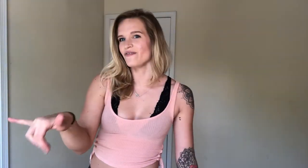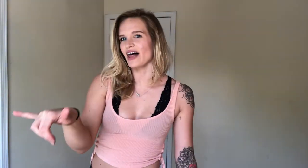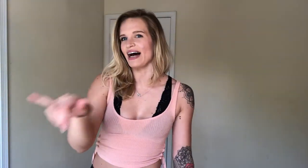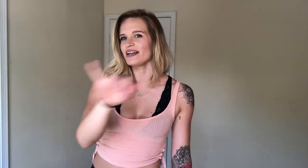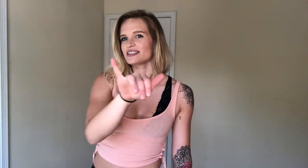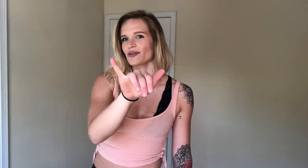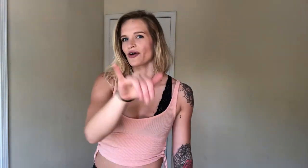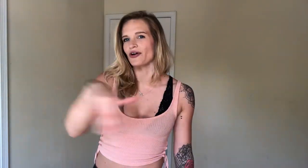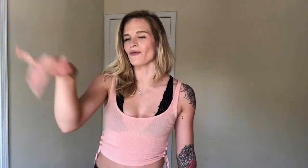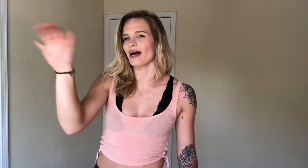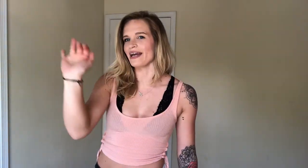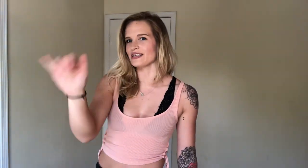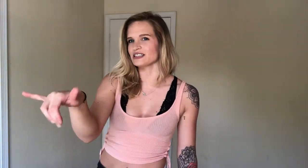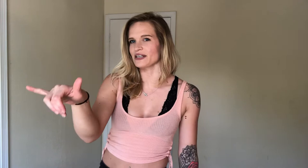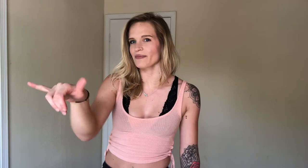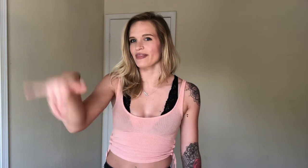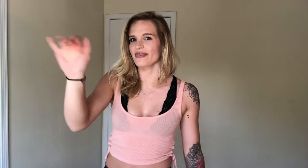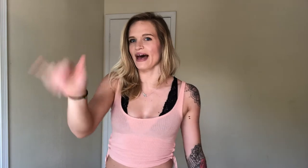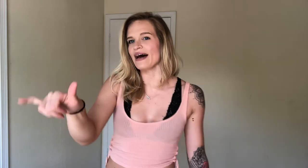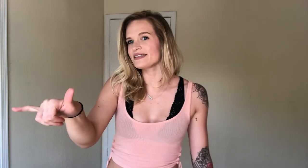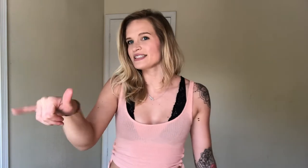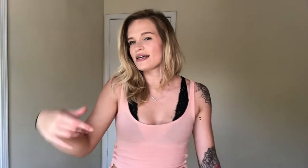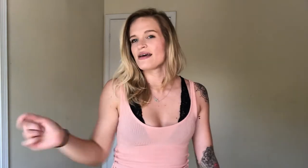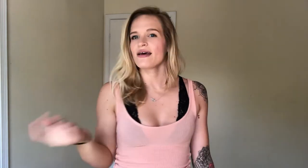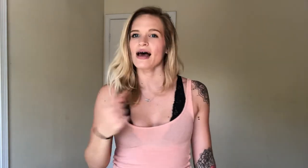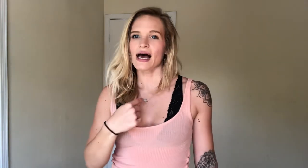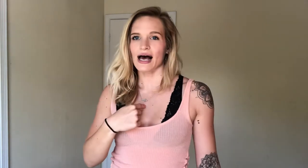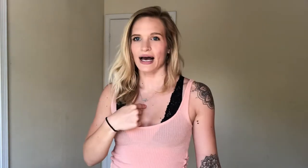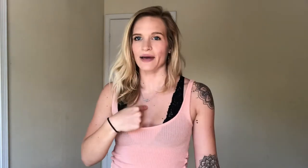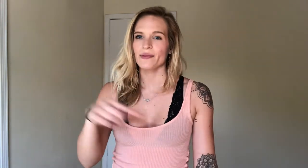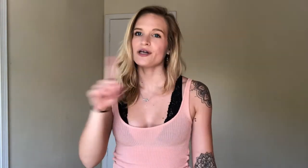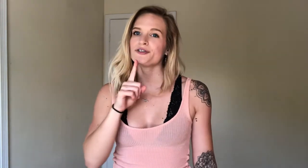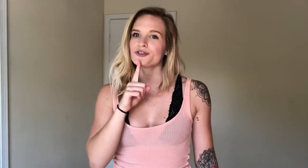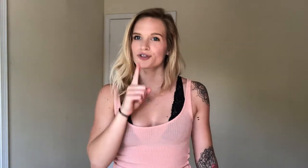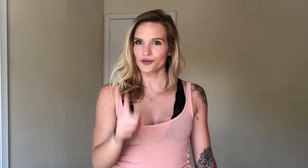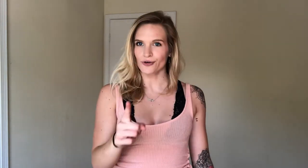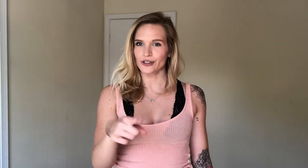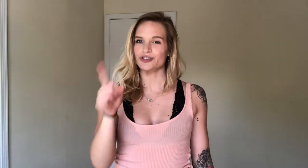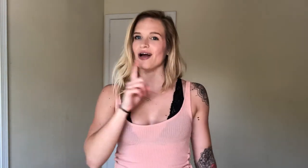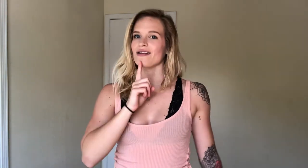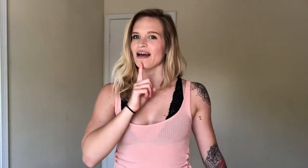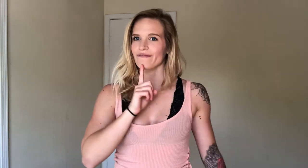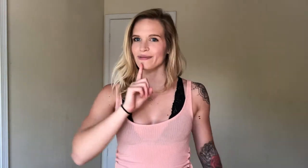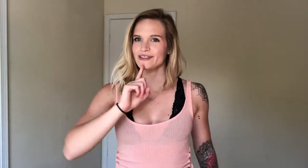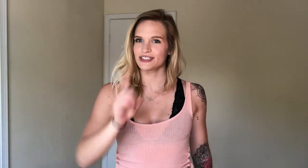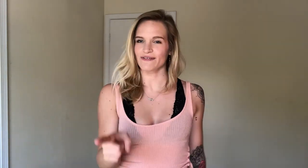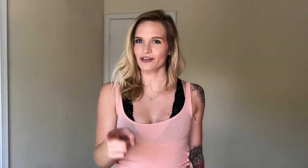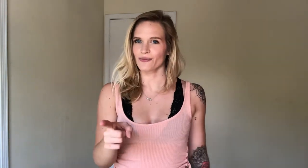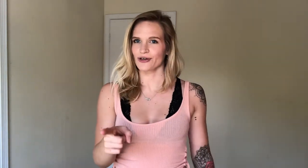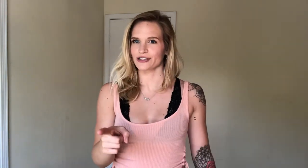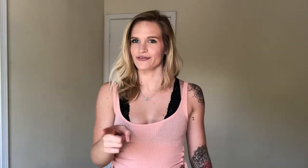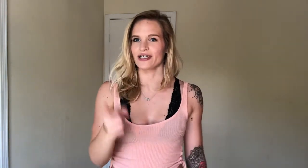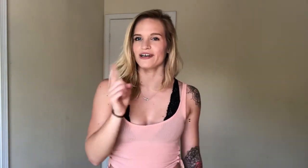that. So throw your Y hand shape, that. I'm sure. Draw a line from your chin with your pointer finger.